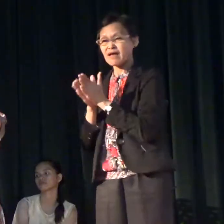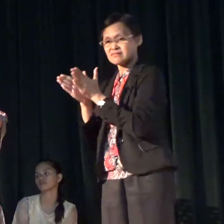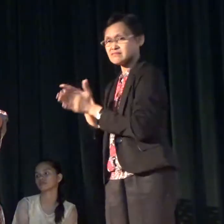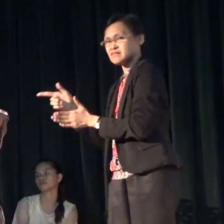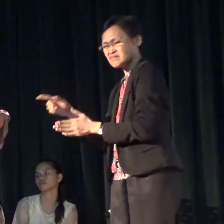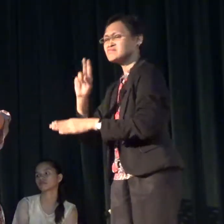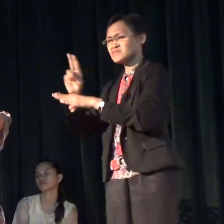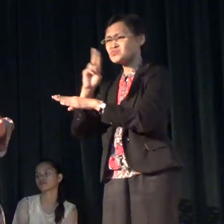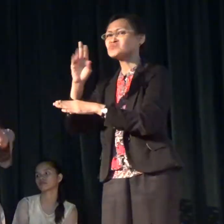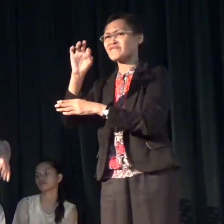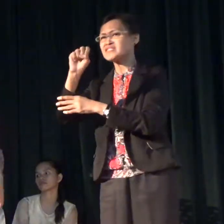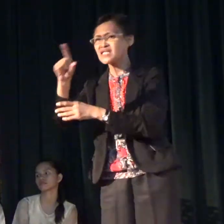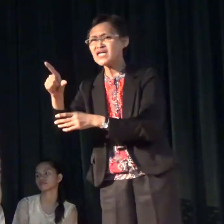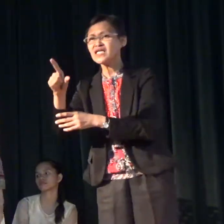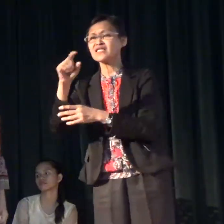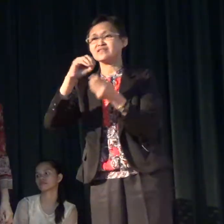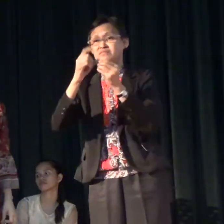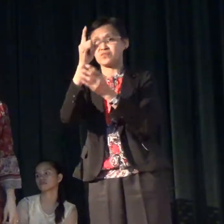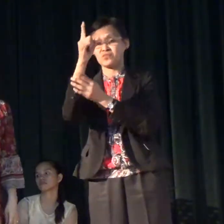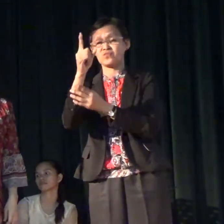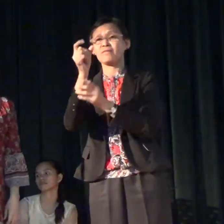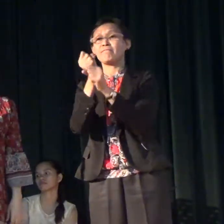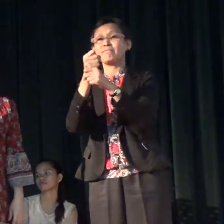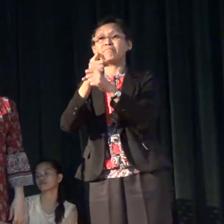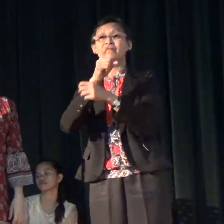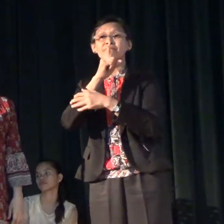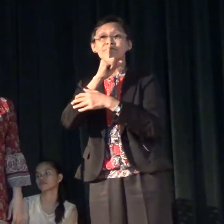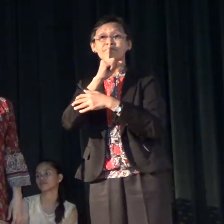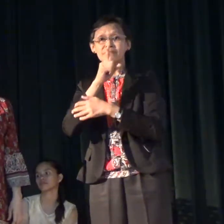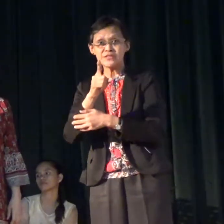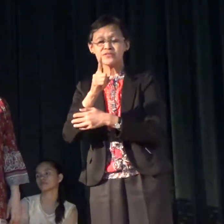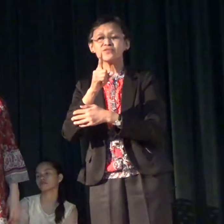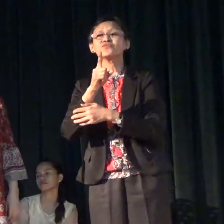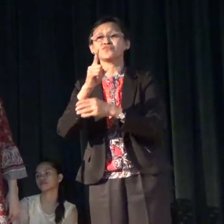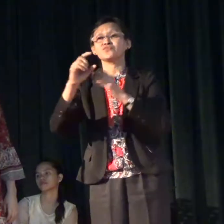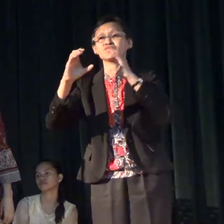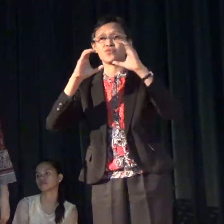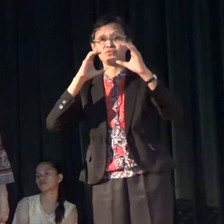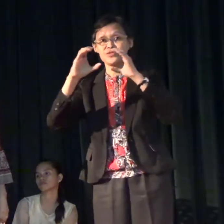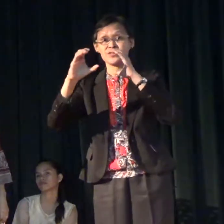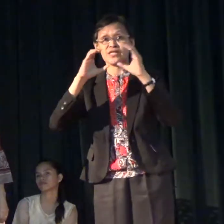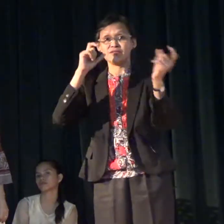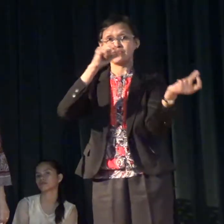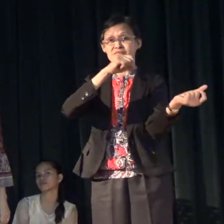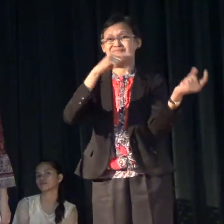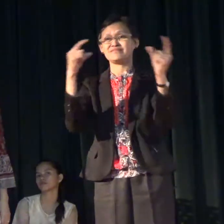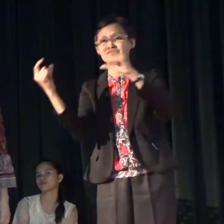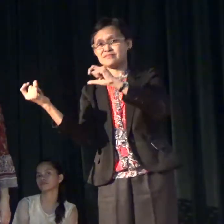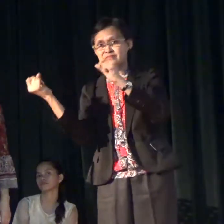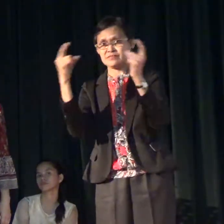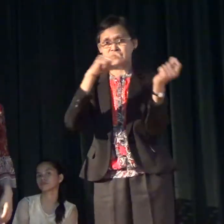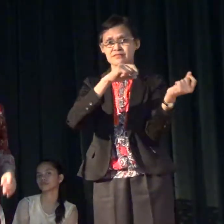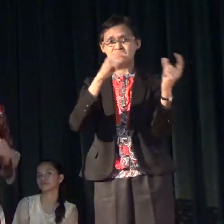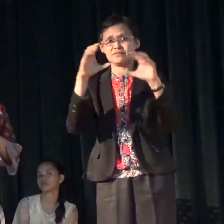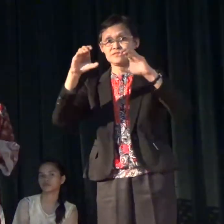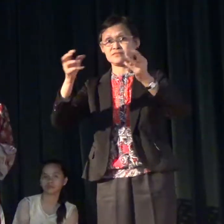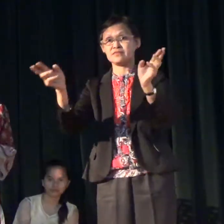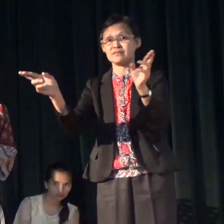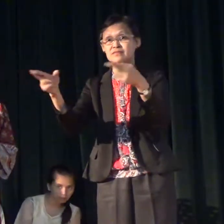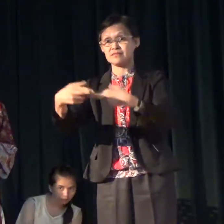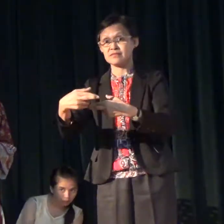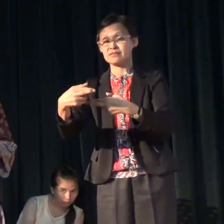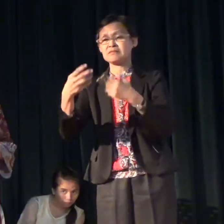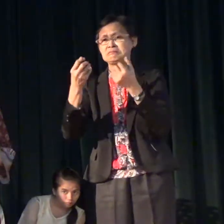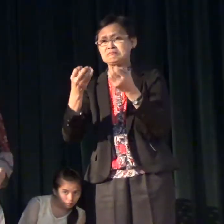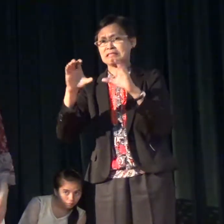number one, to ensure two-way communication in the classroom. In many classes that